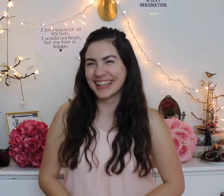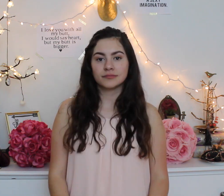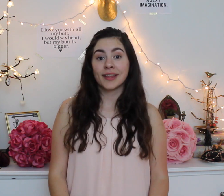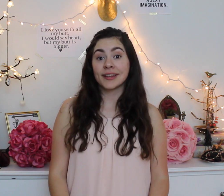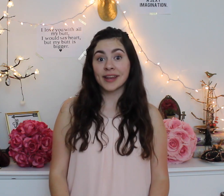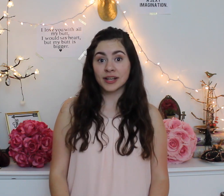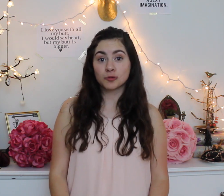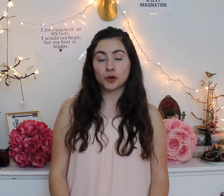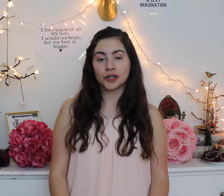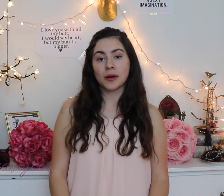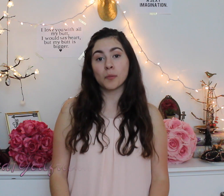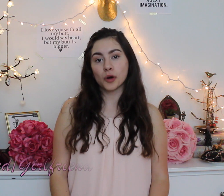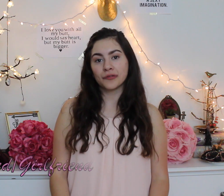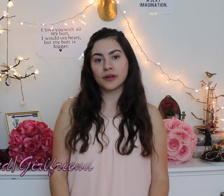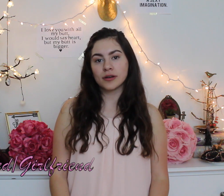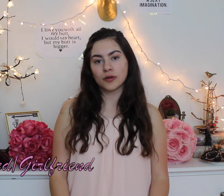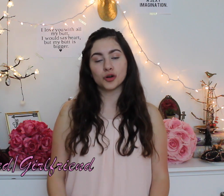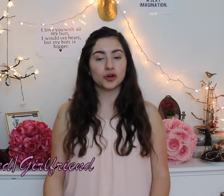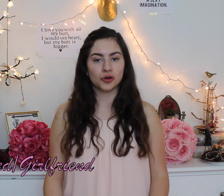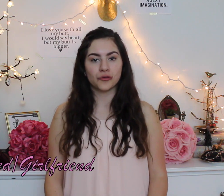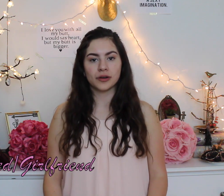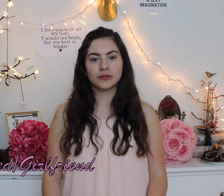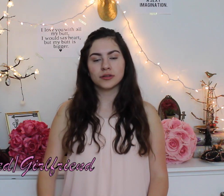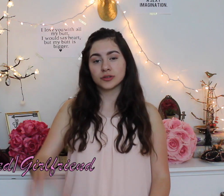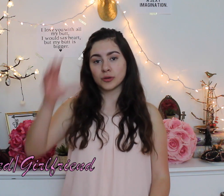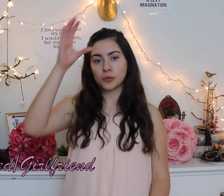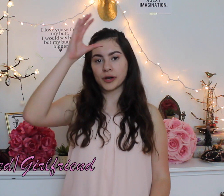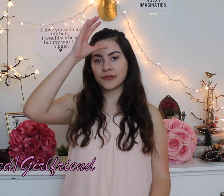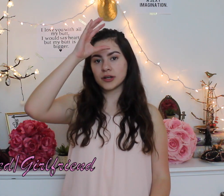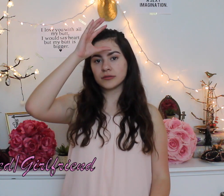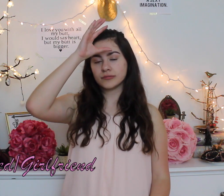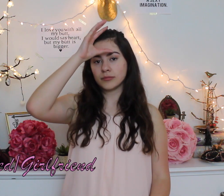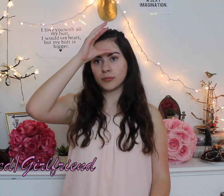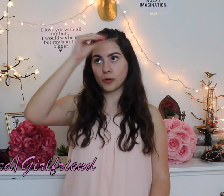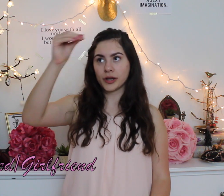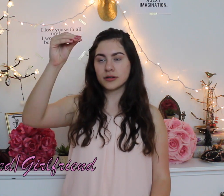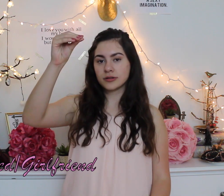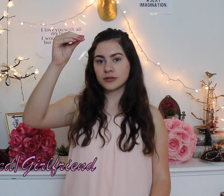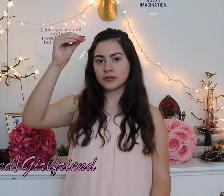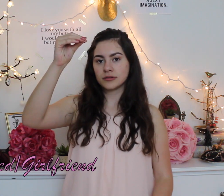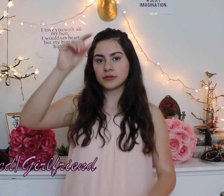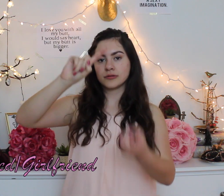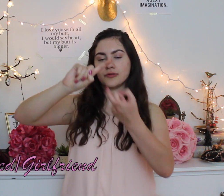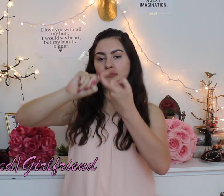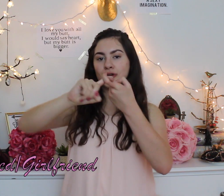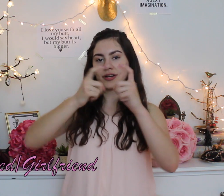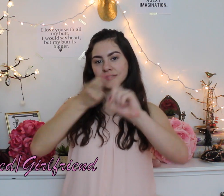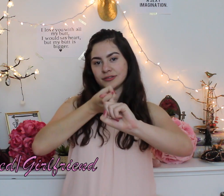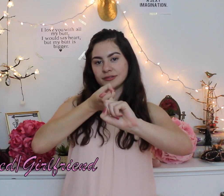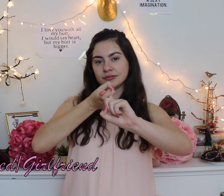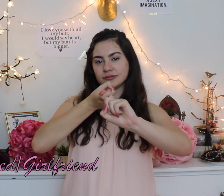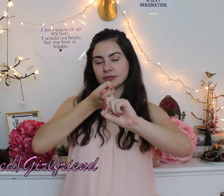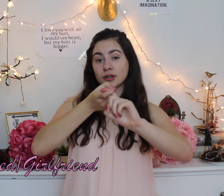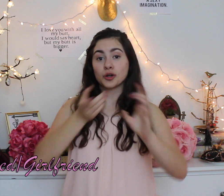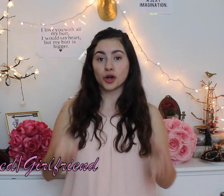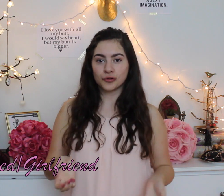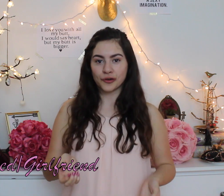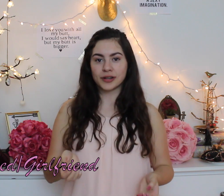next word boyfriend or girlfriend so boyfriend boy friend girlfriend